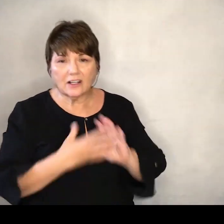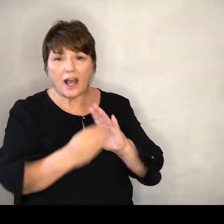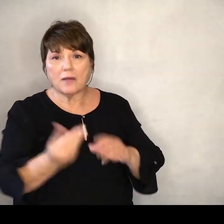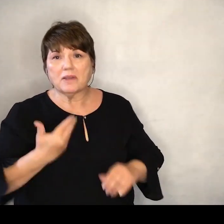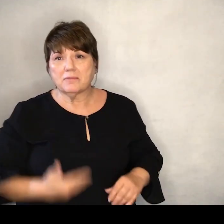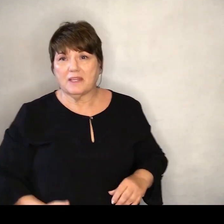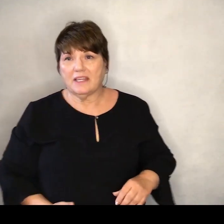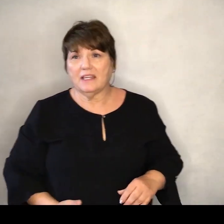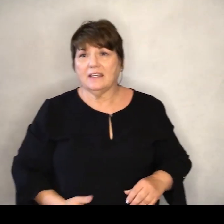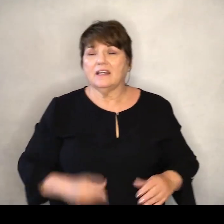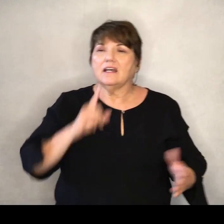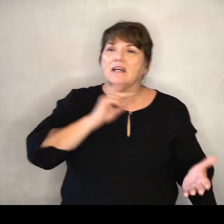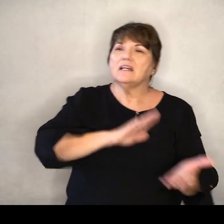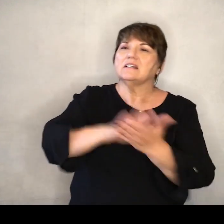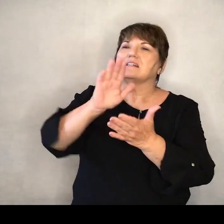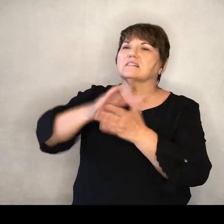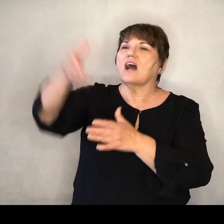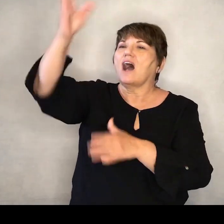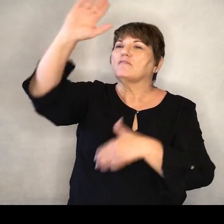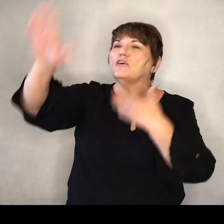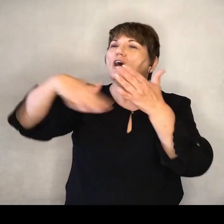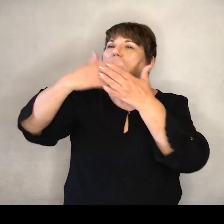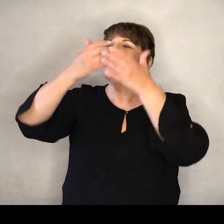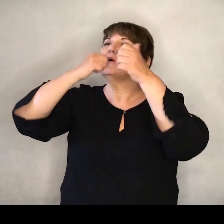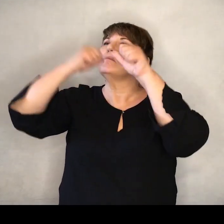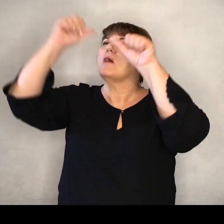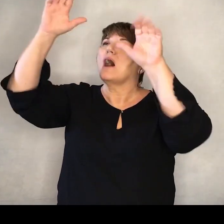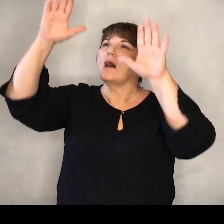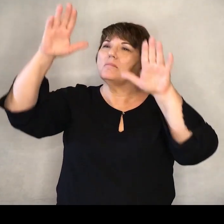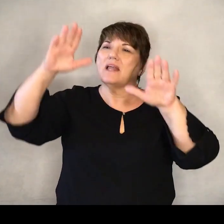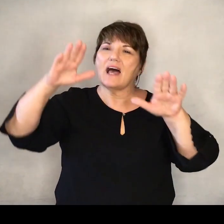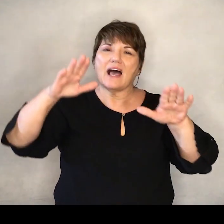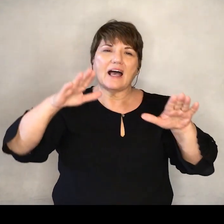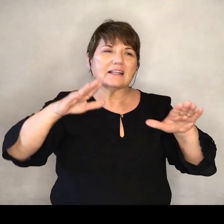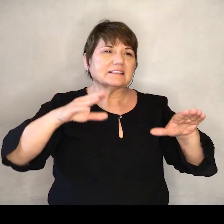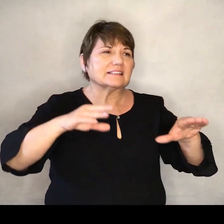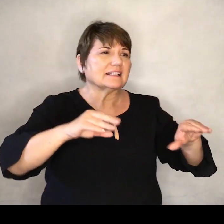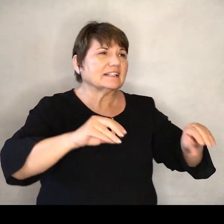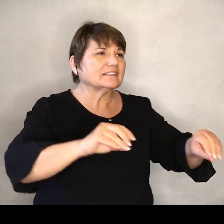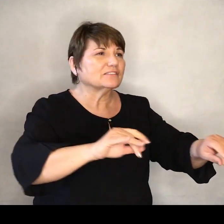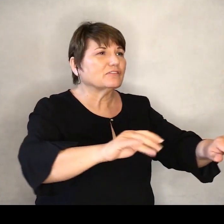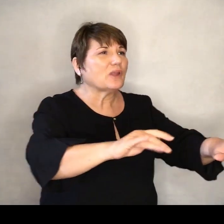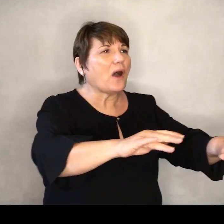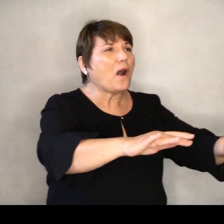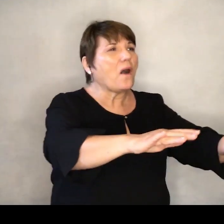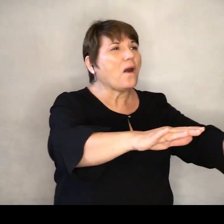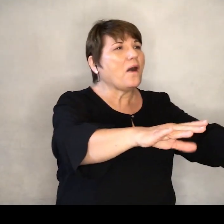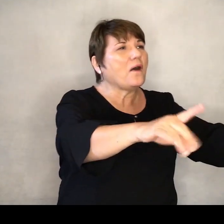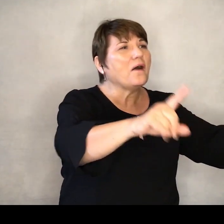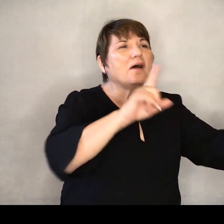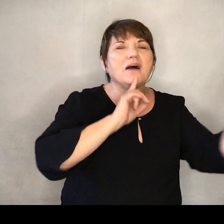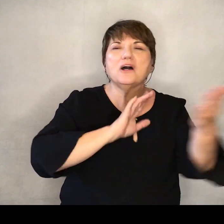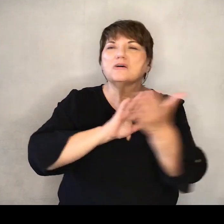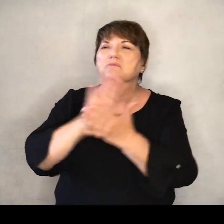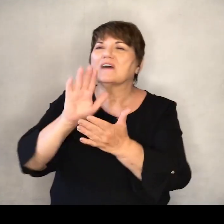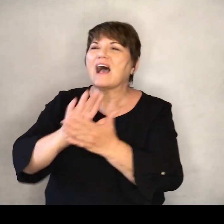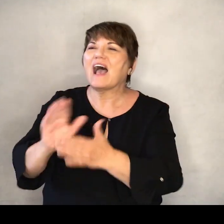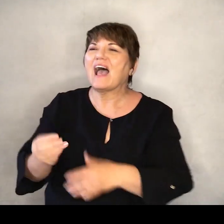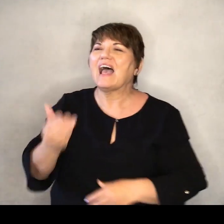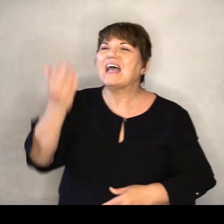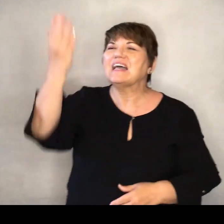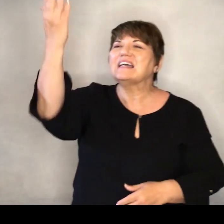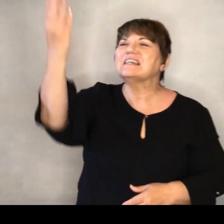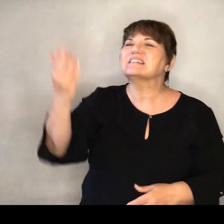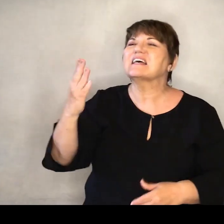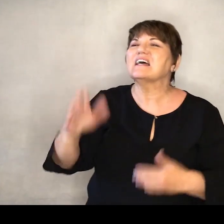Praise God from whom all blessings flow Praise